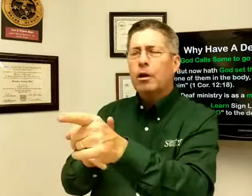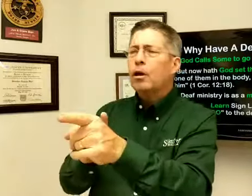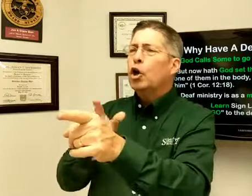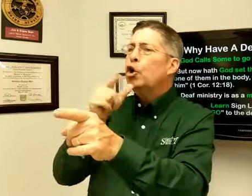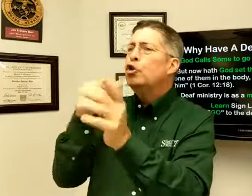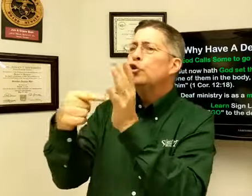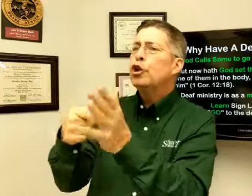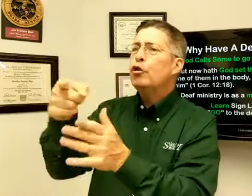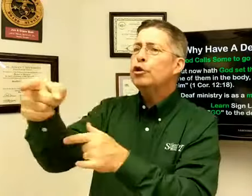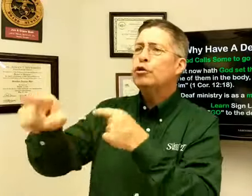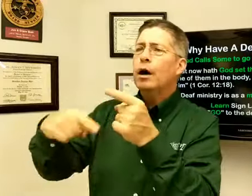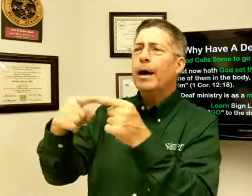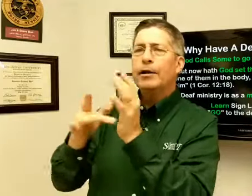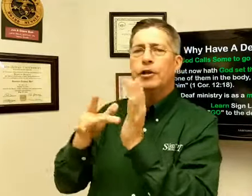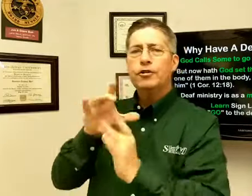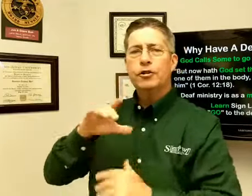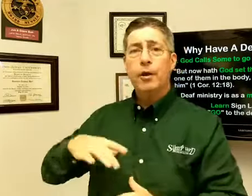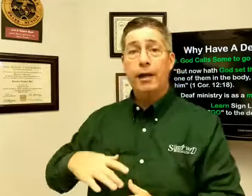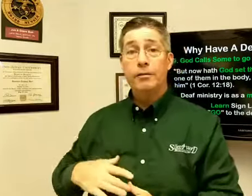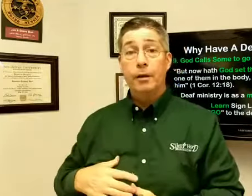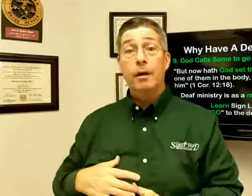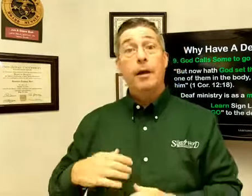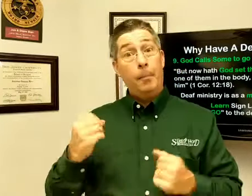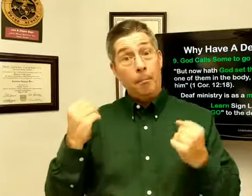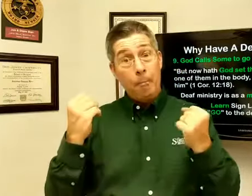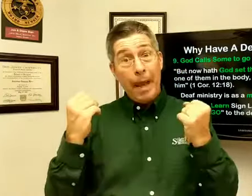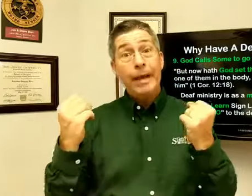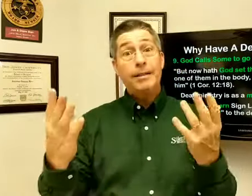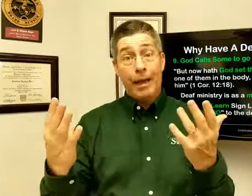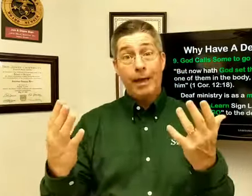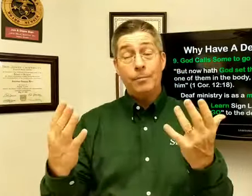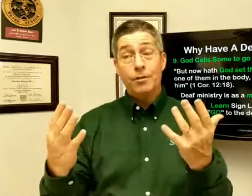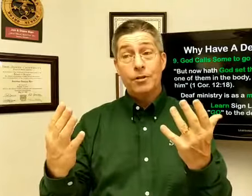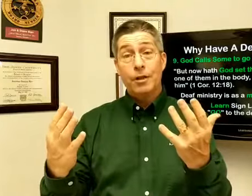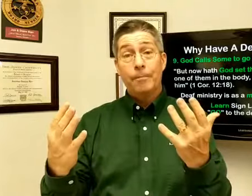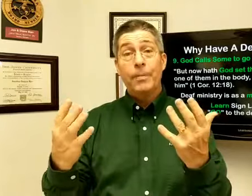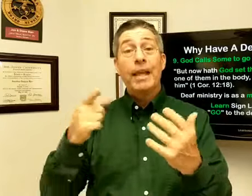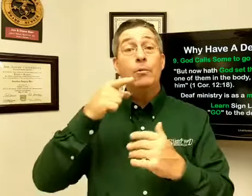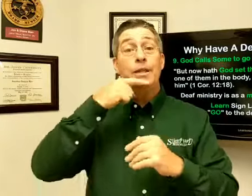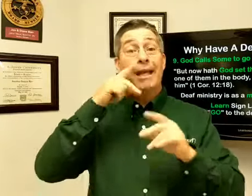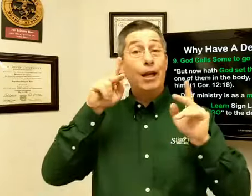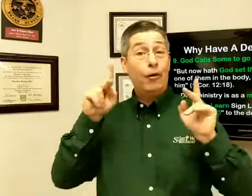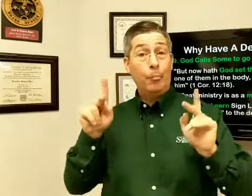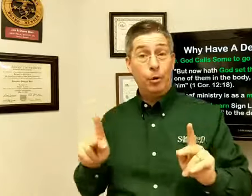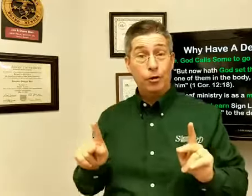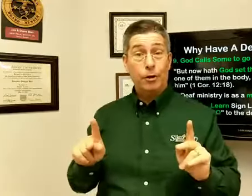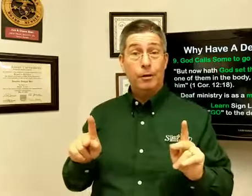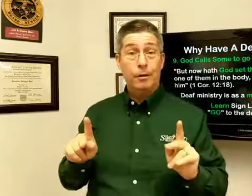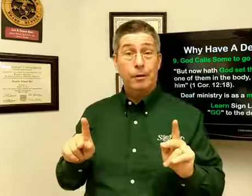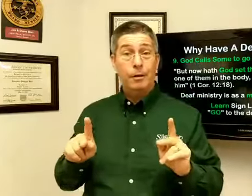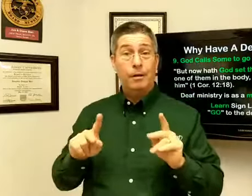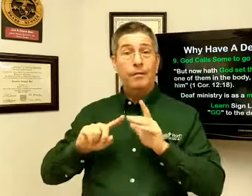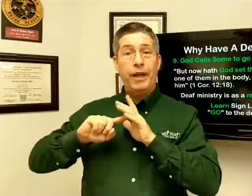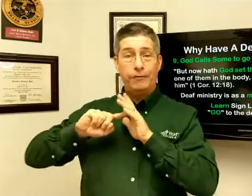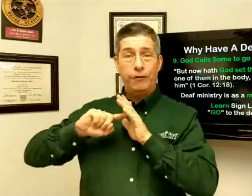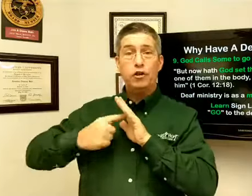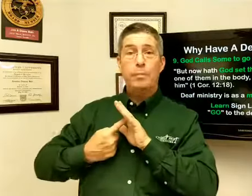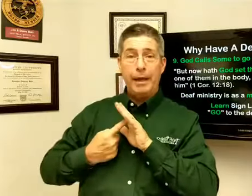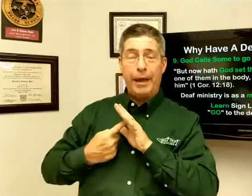who showed you about Jesus Christ? Many times, it was a hearing person that first began